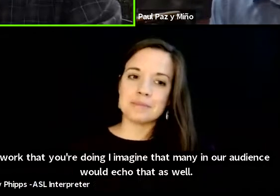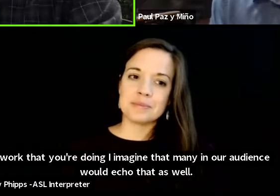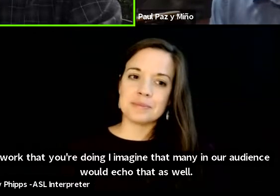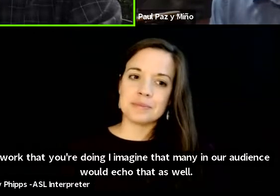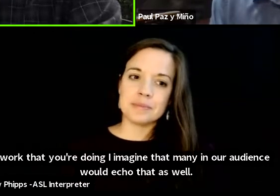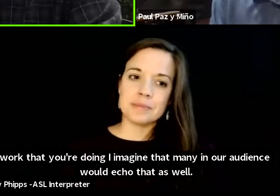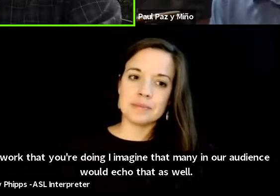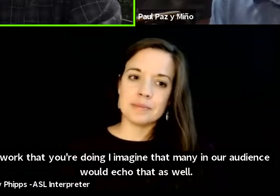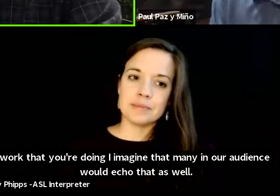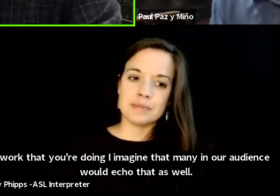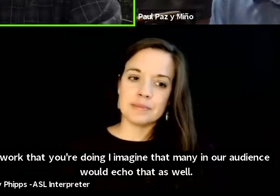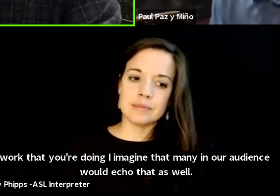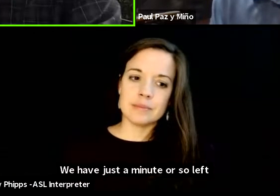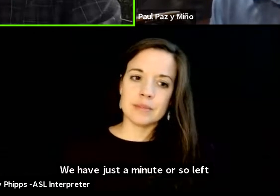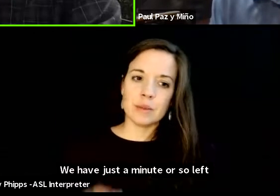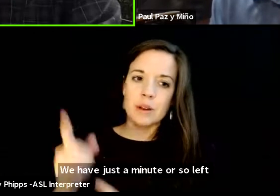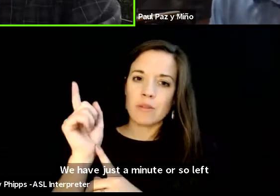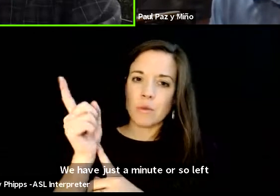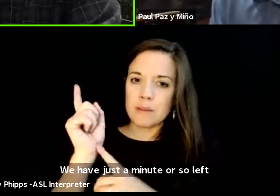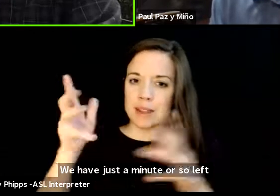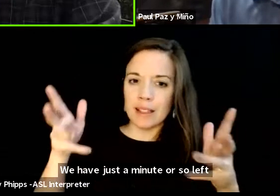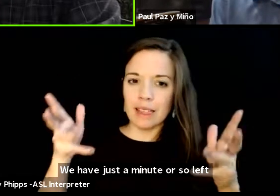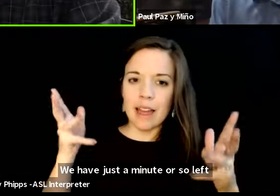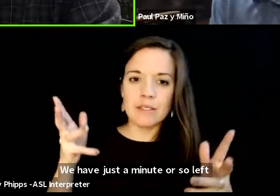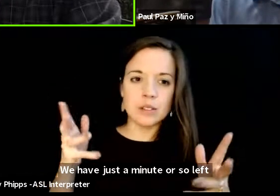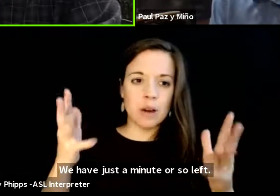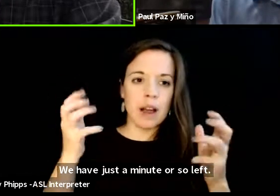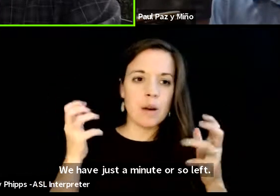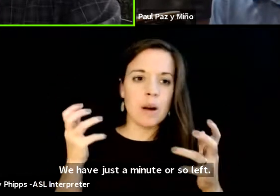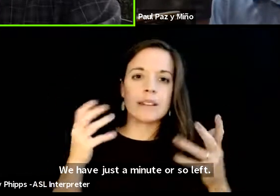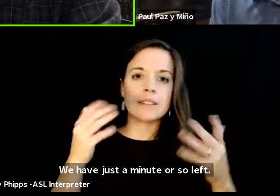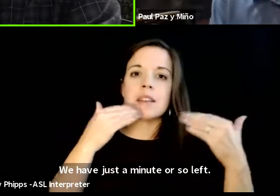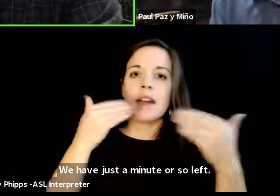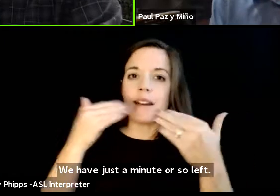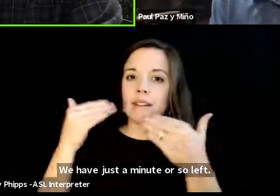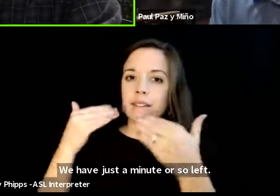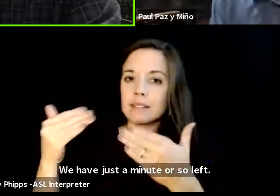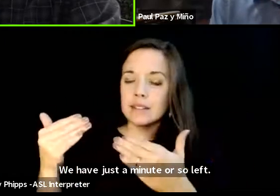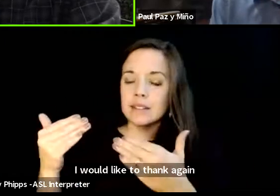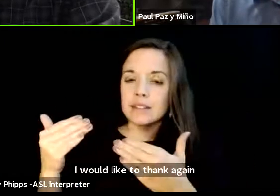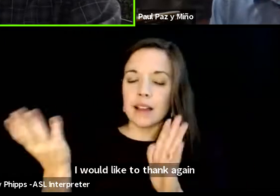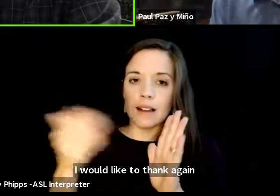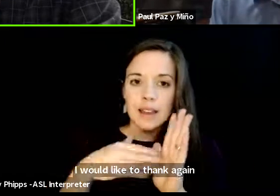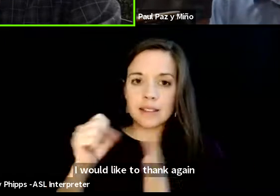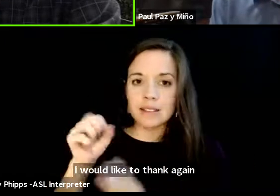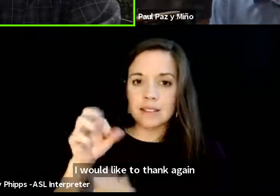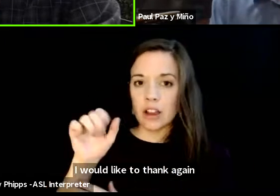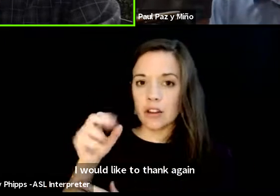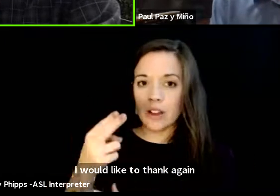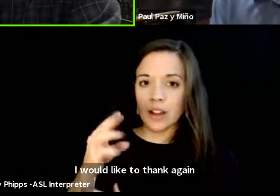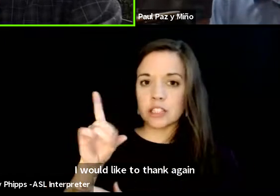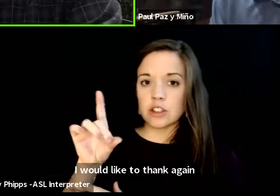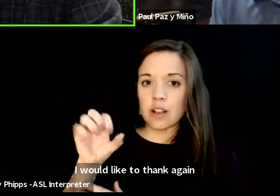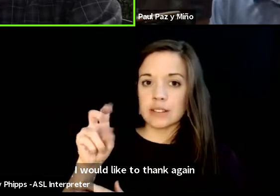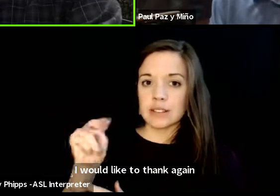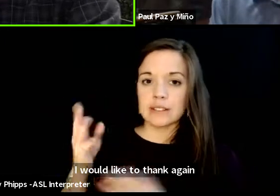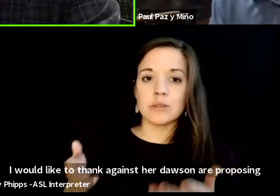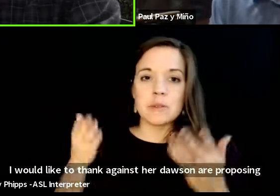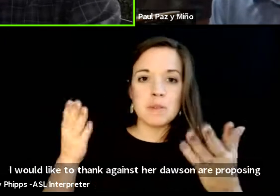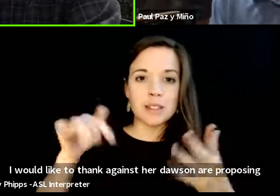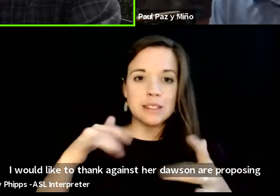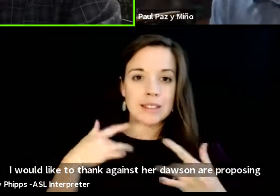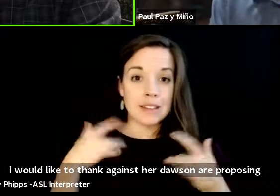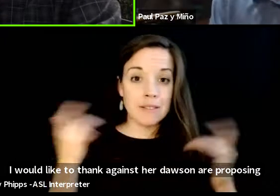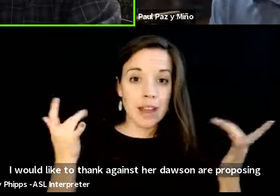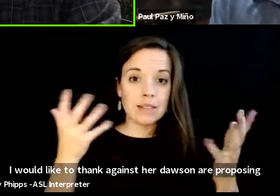a a minute or so left um uh i would like to thank um again sarah dawson for proposing this event i'd like to